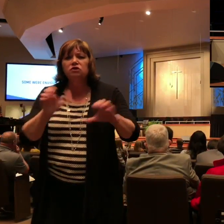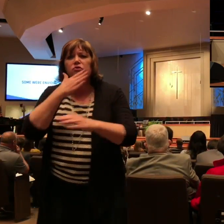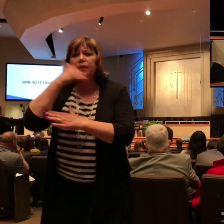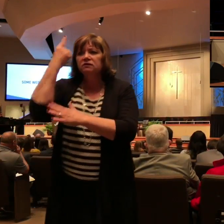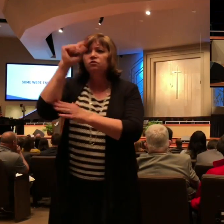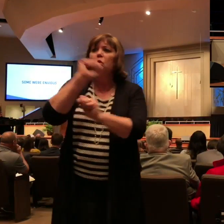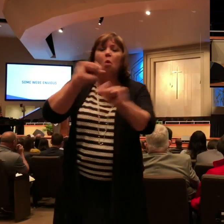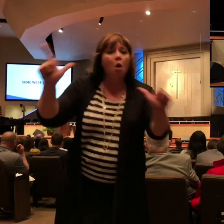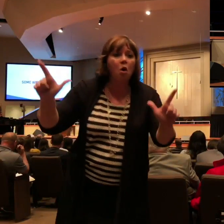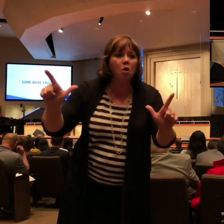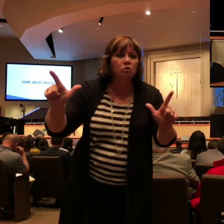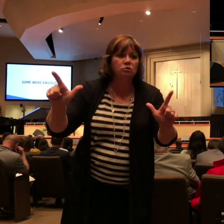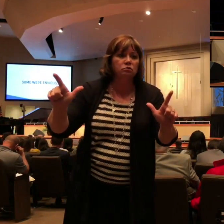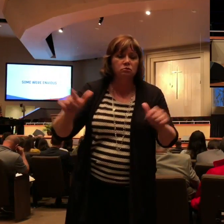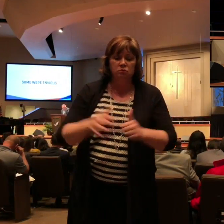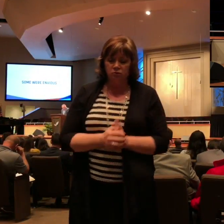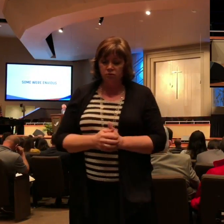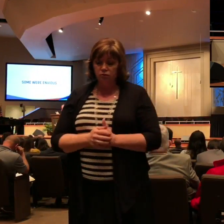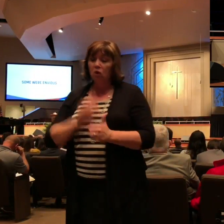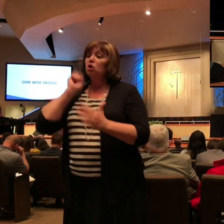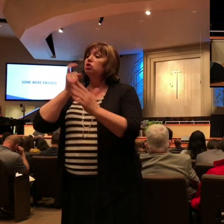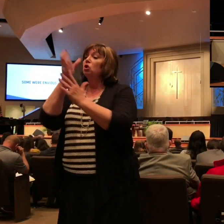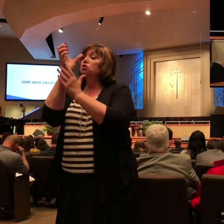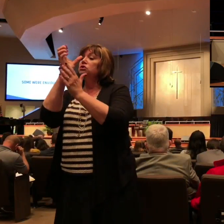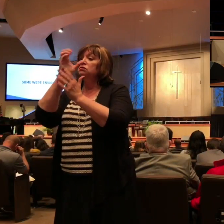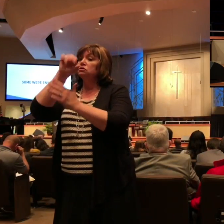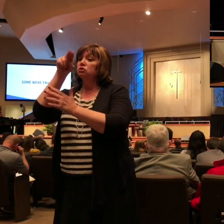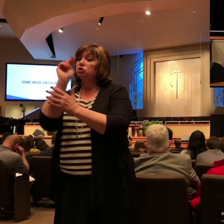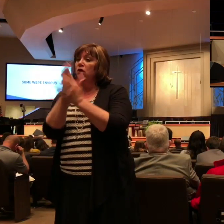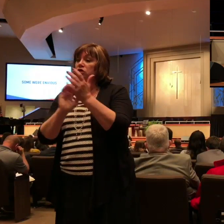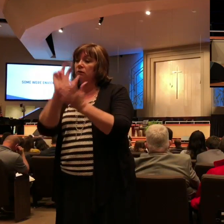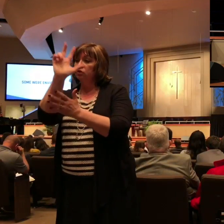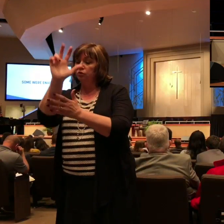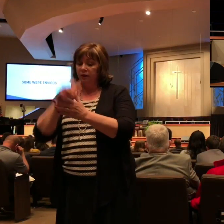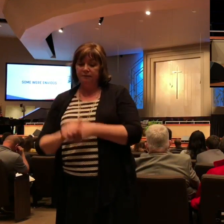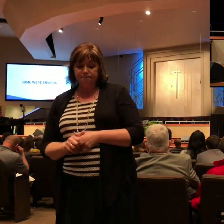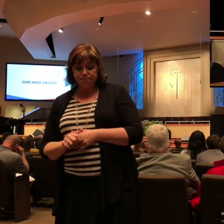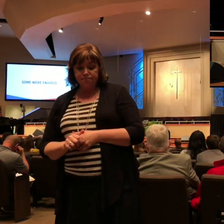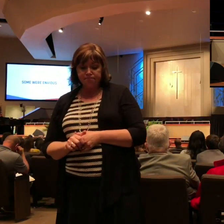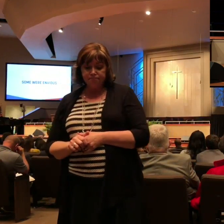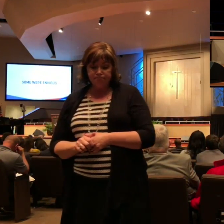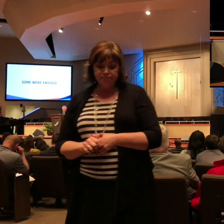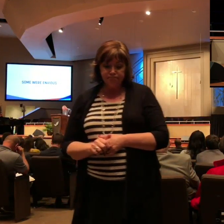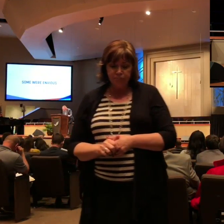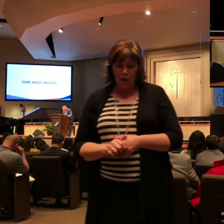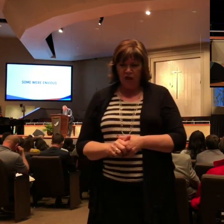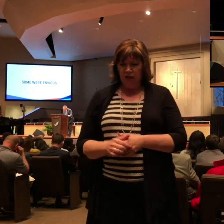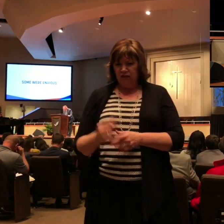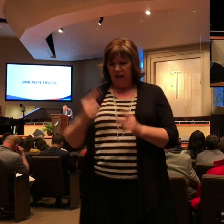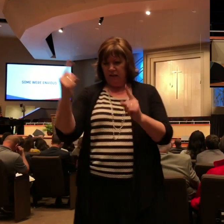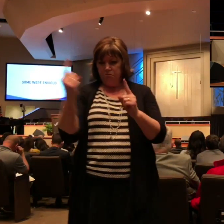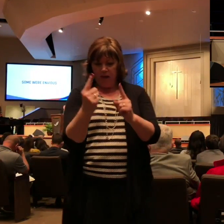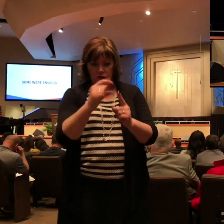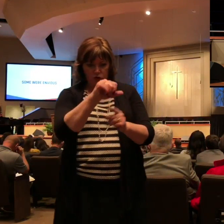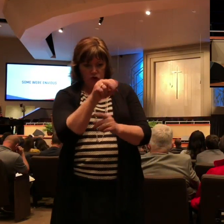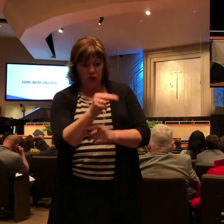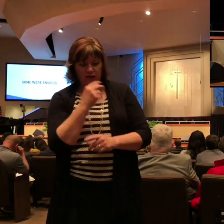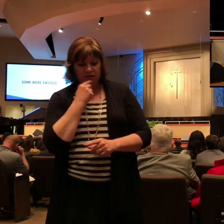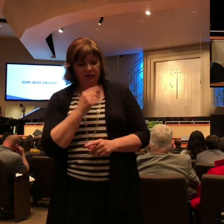notice in your notes in John chapter 3. they came unto John and said unto him, Rabbi, he that was with thee beyond Jordan to whom thou bearest witness,